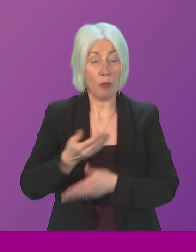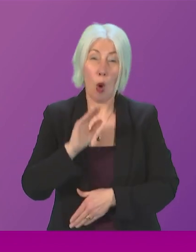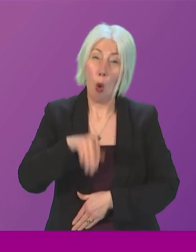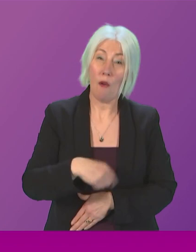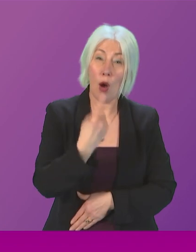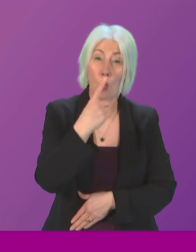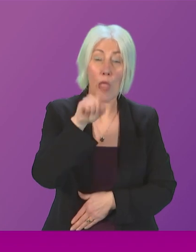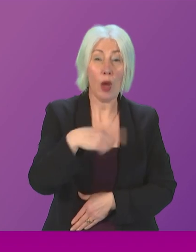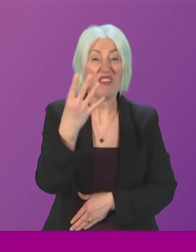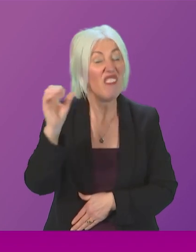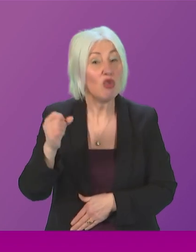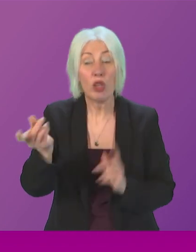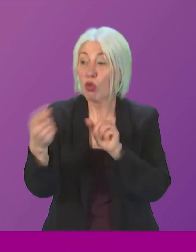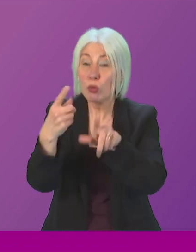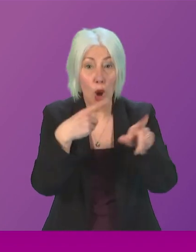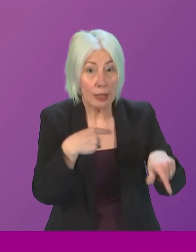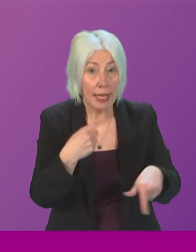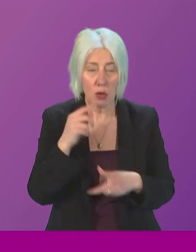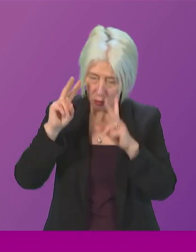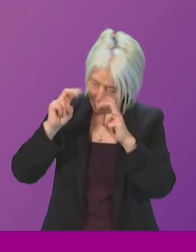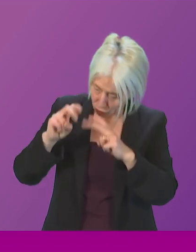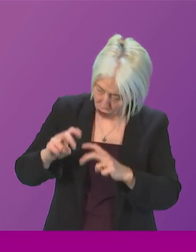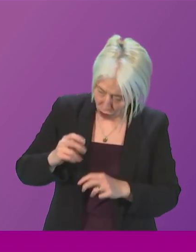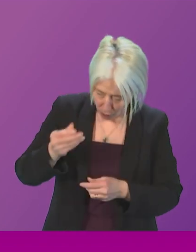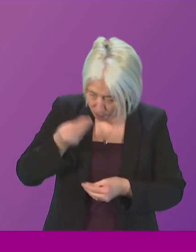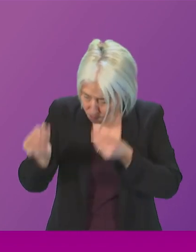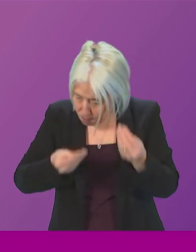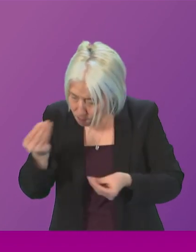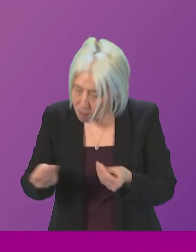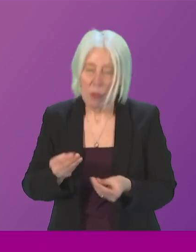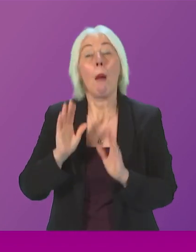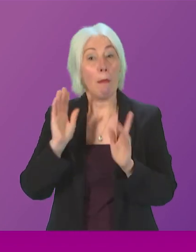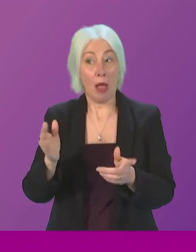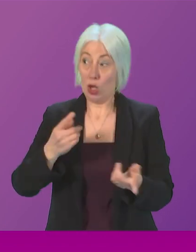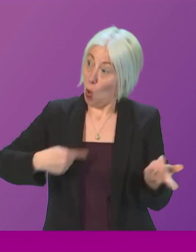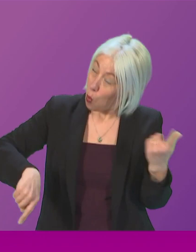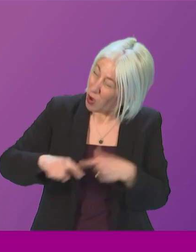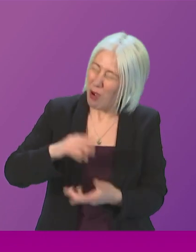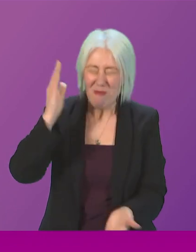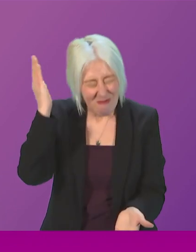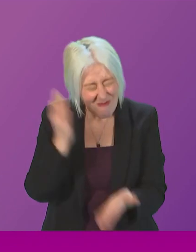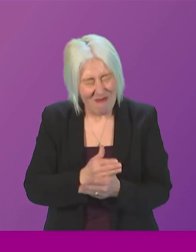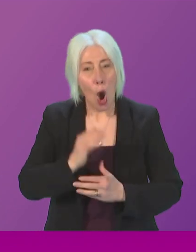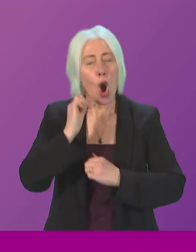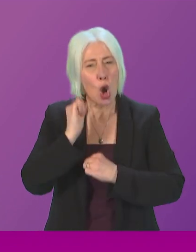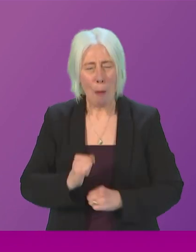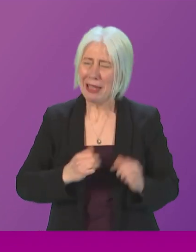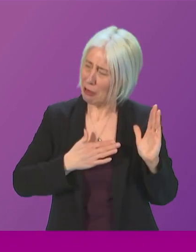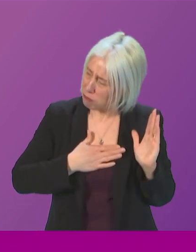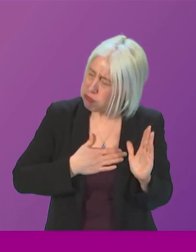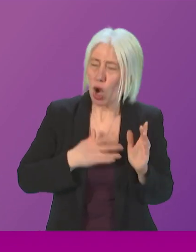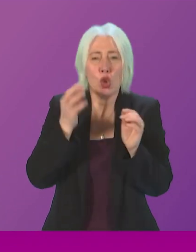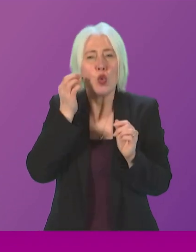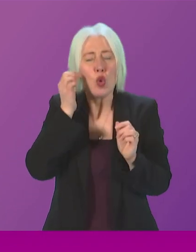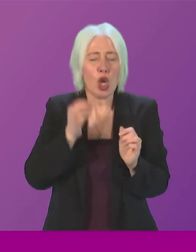responses we'll analyse them carefully but be in no doubt at all presiding officer that we are absolutely committed to a just